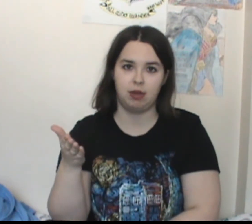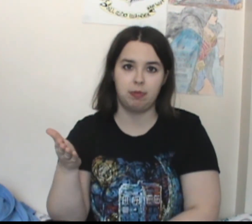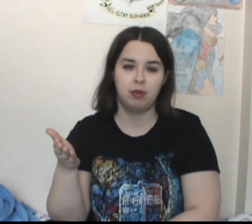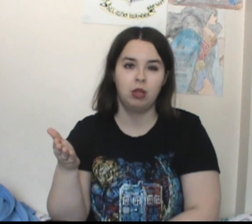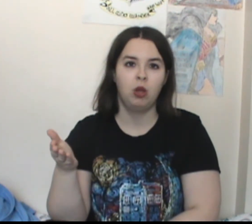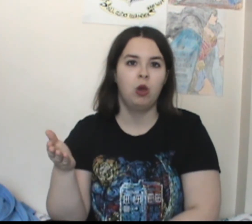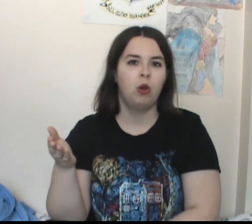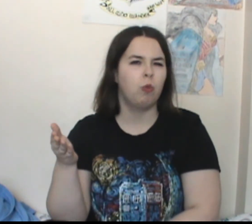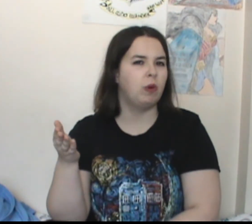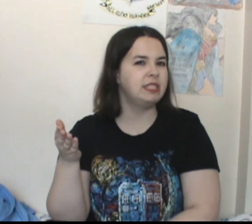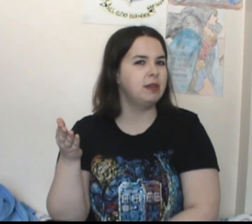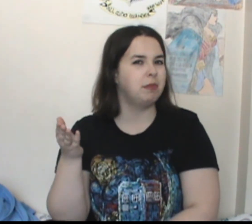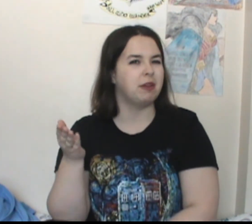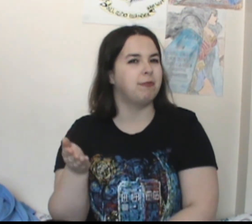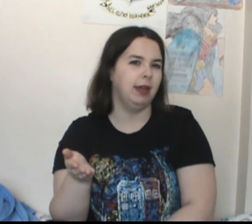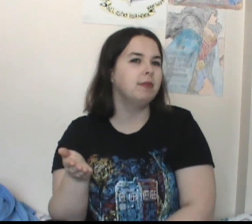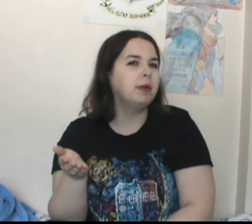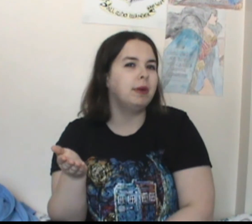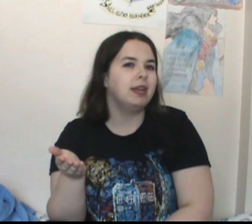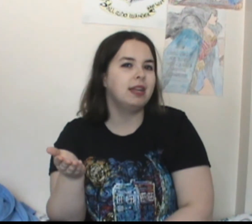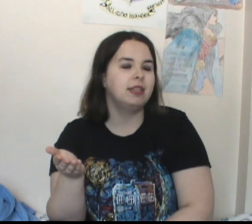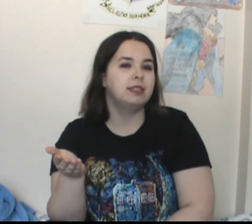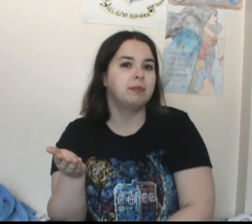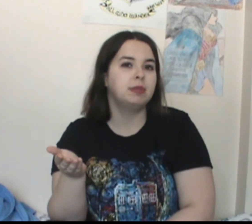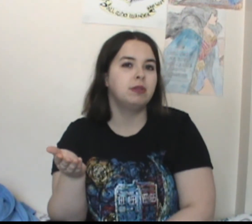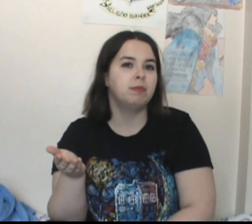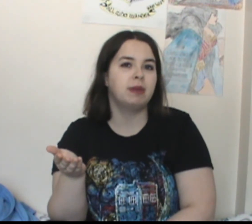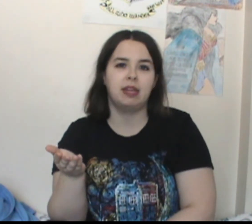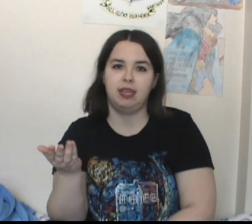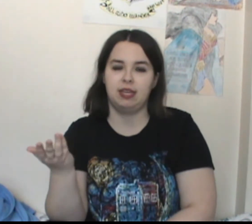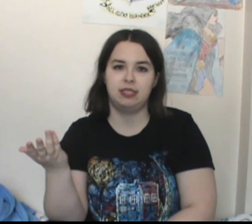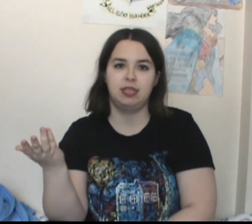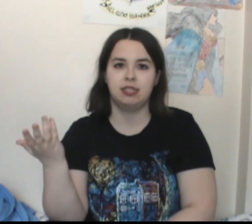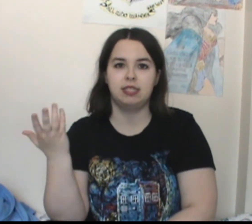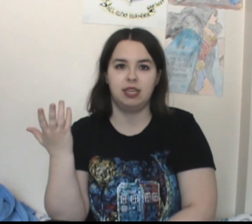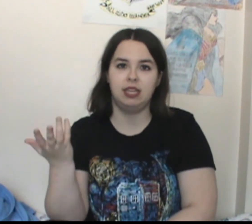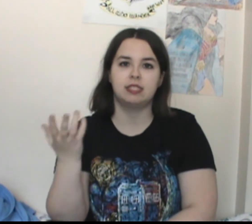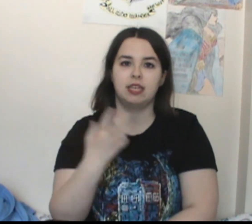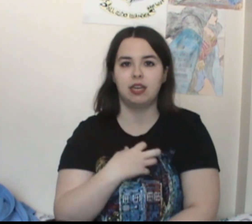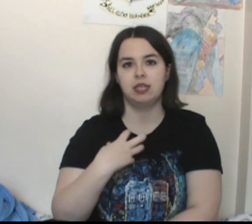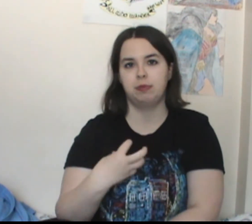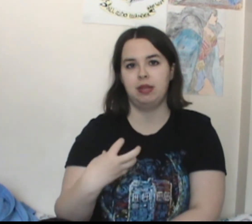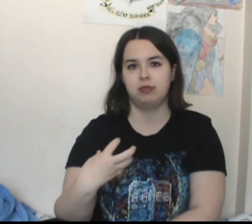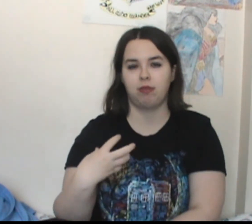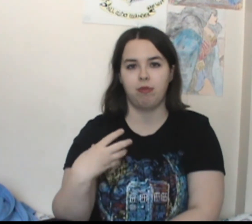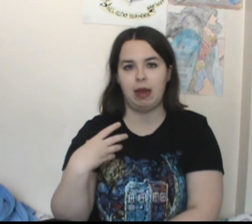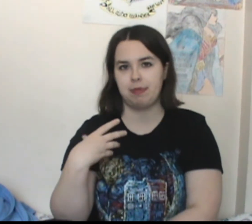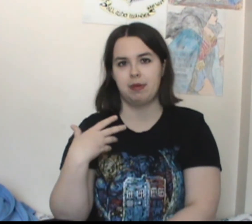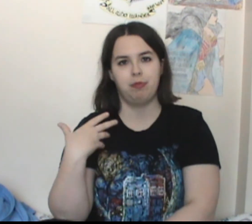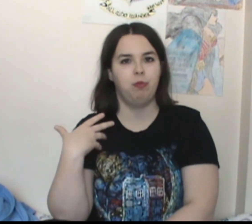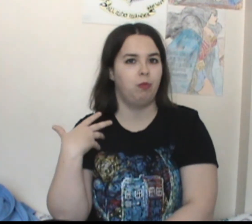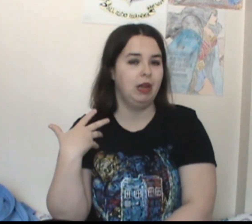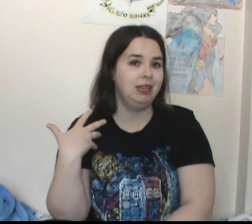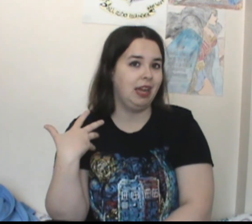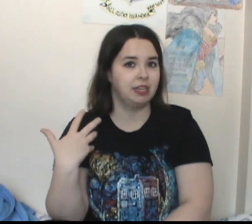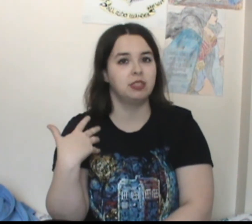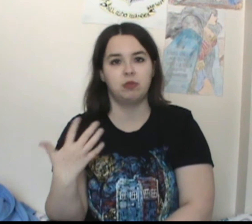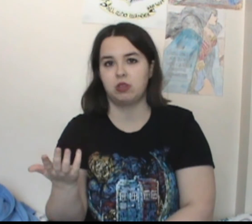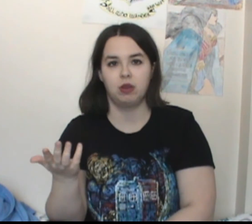up. Wasn't my favorite way to end this episode. But I guess it is an easy and nice way to sort of wrap up what actually was going